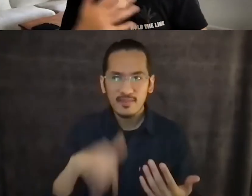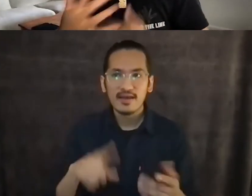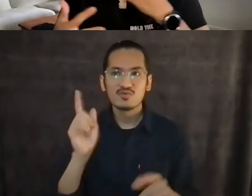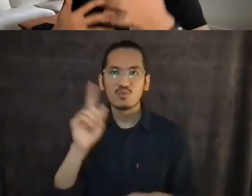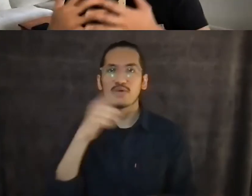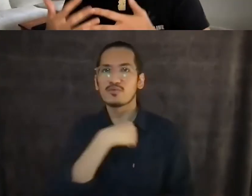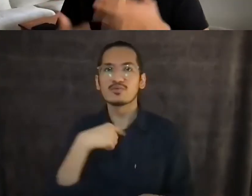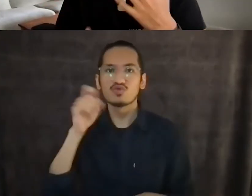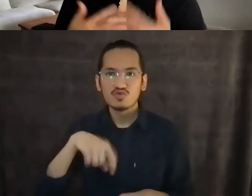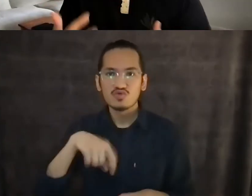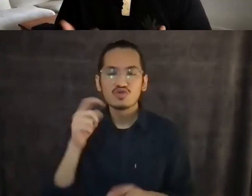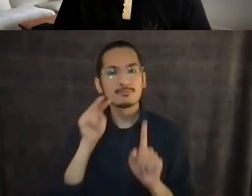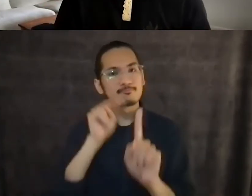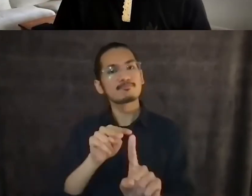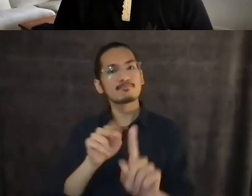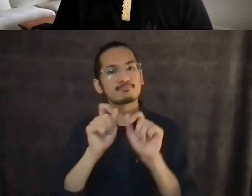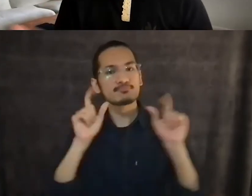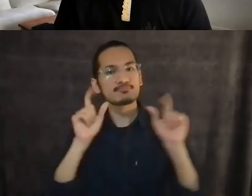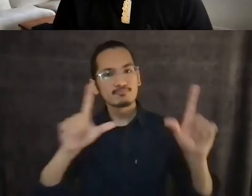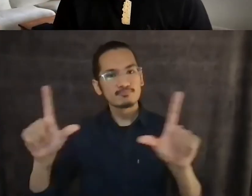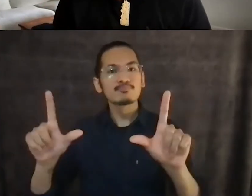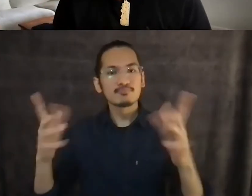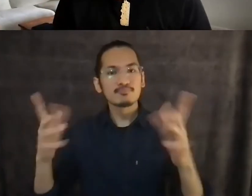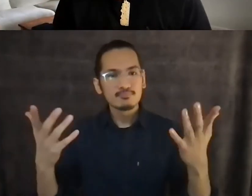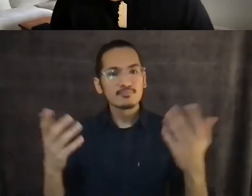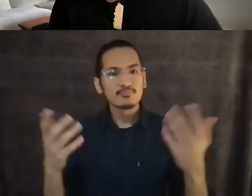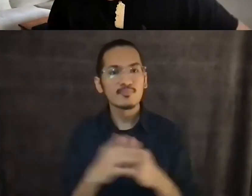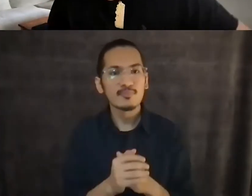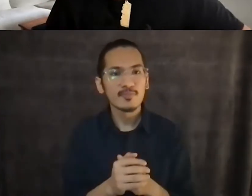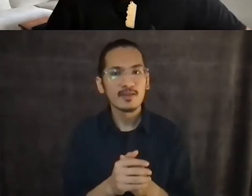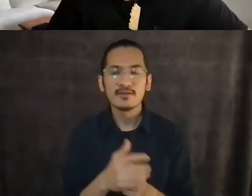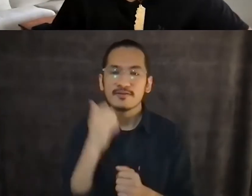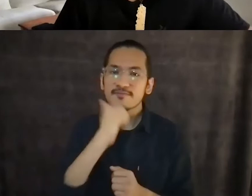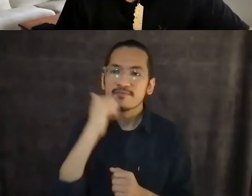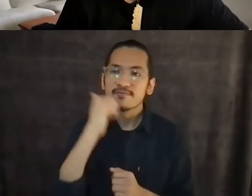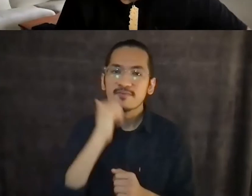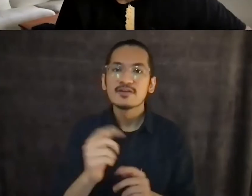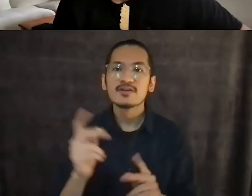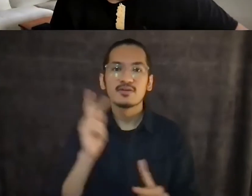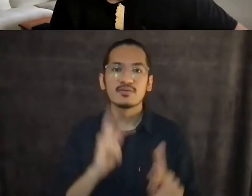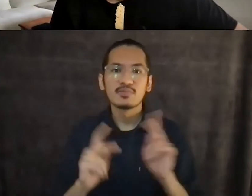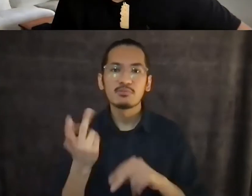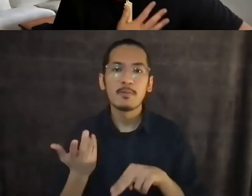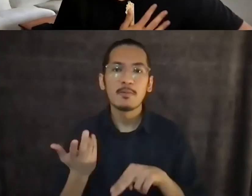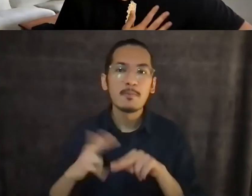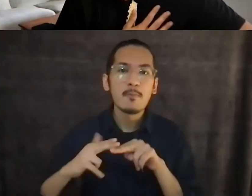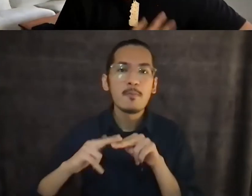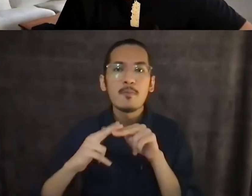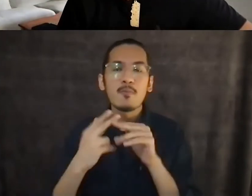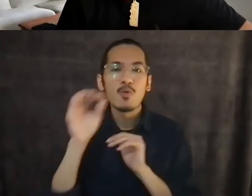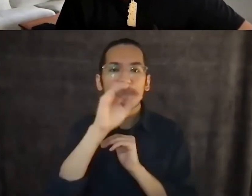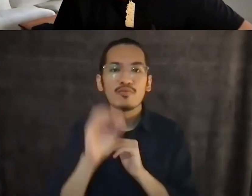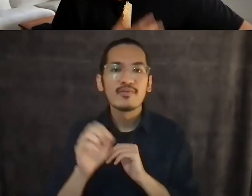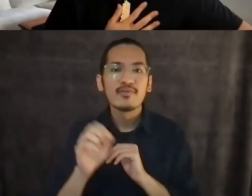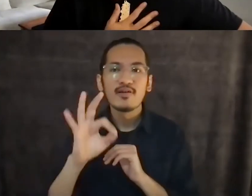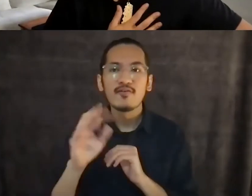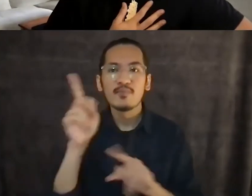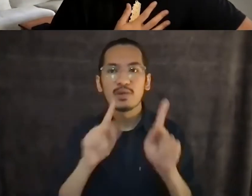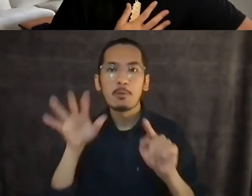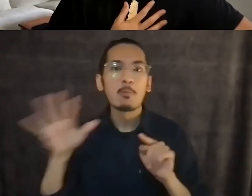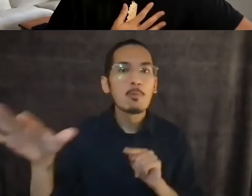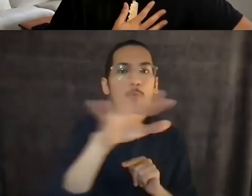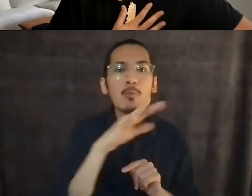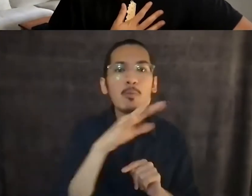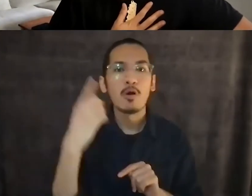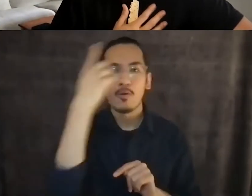kind of, you know, day to day people putting the weight on the percentage of Hawaiians. I know, I know it's difficult as someone who is not